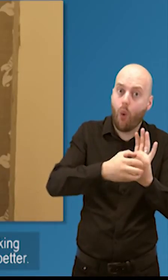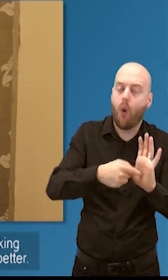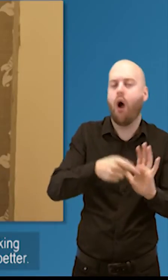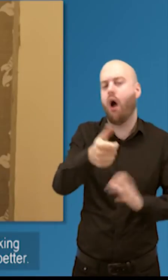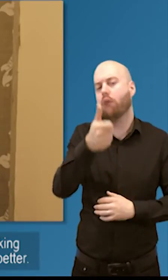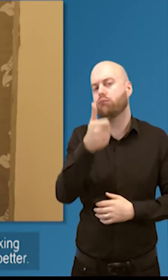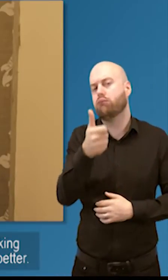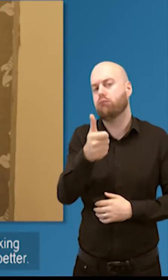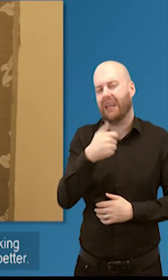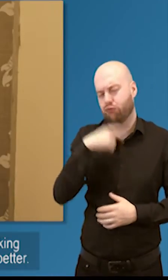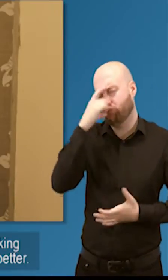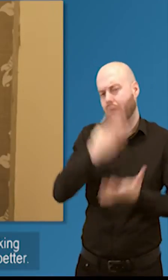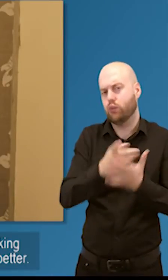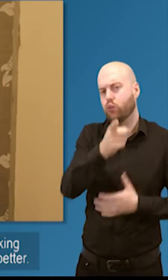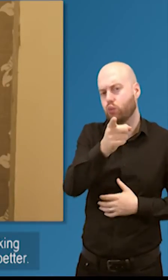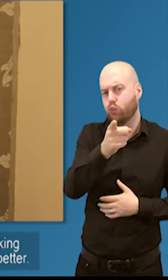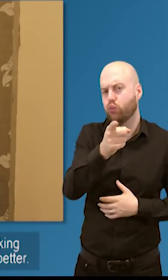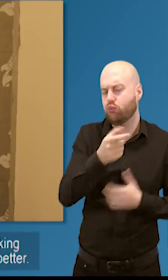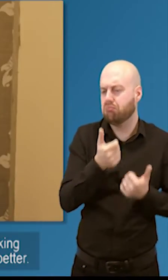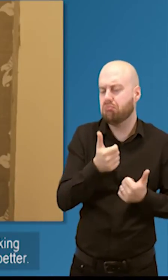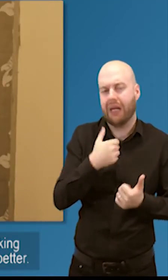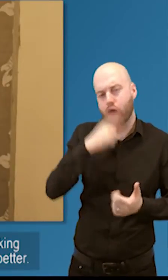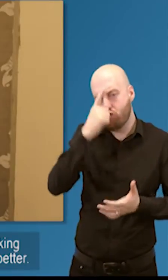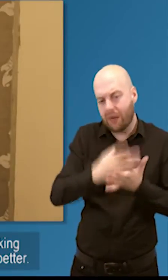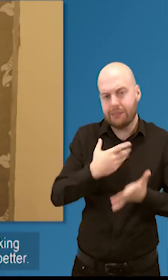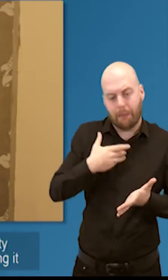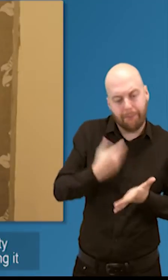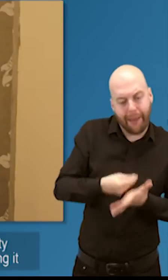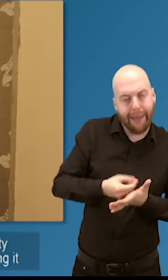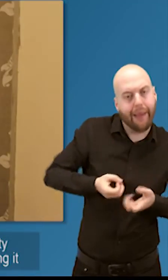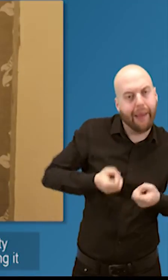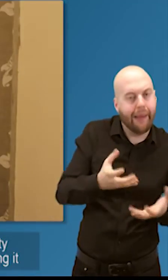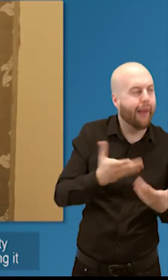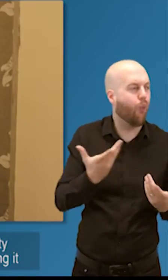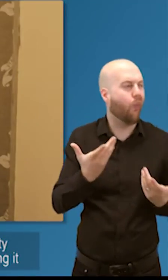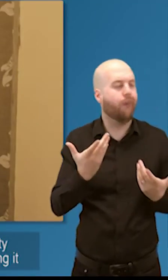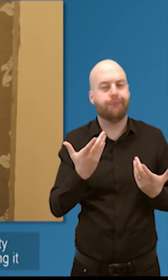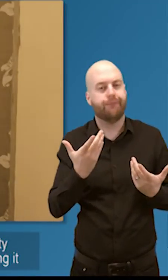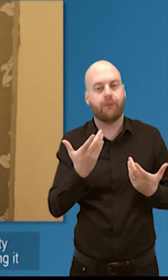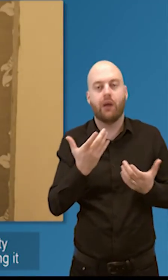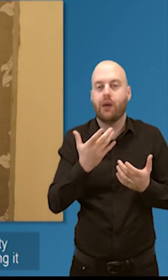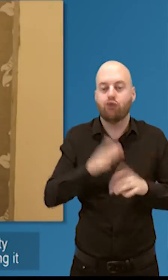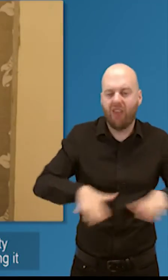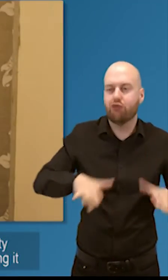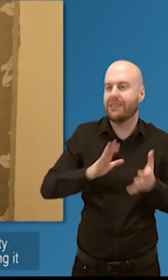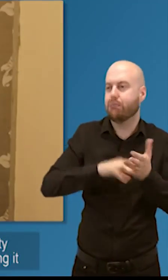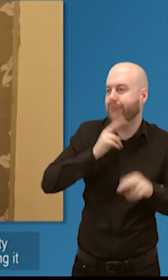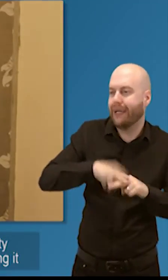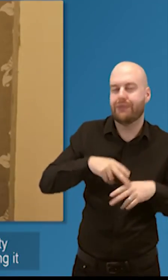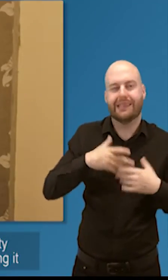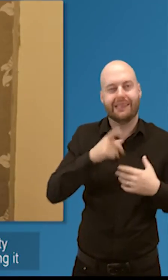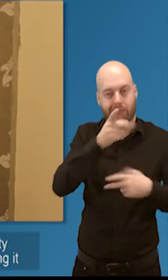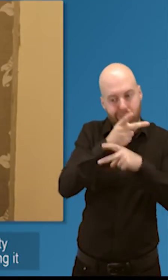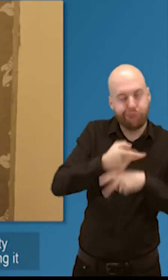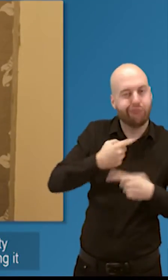that the offer on the register the registration logo is is even better i think um you know my writing is thinking 30 000 around about 30